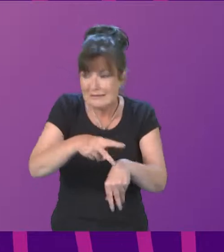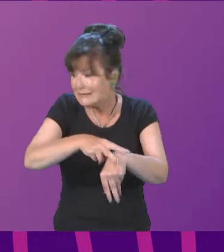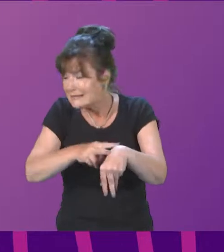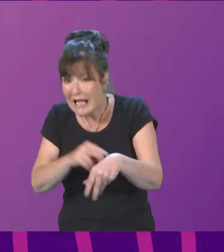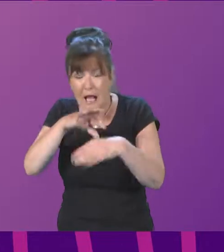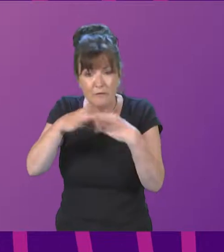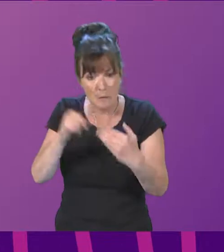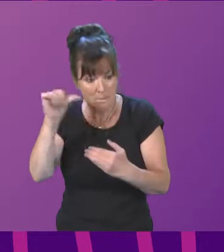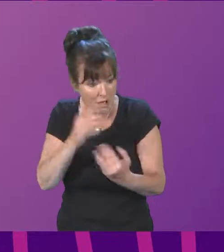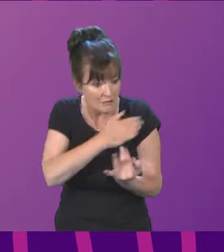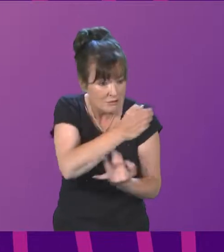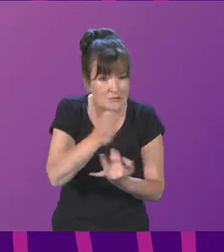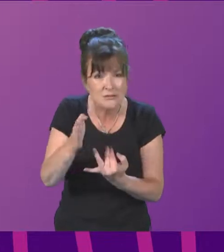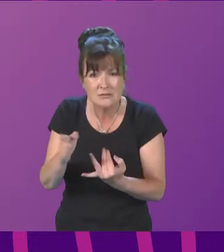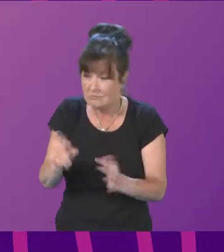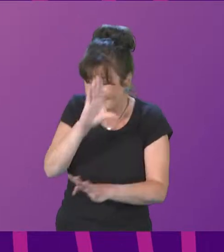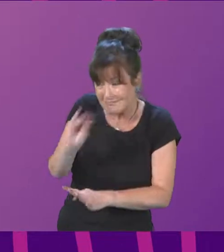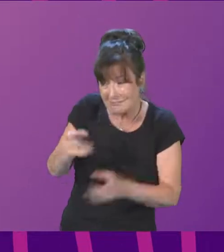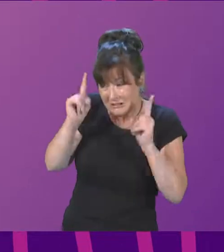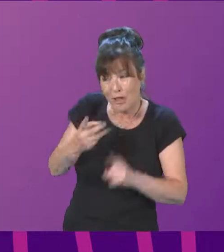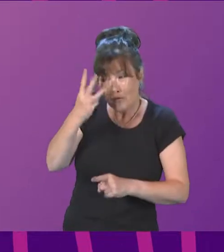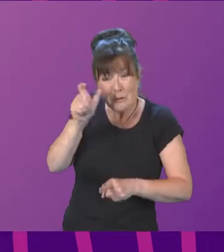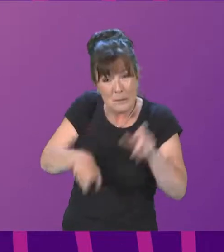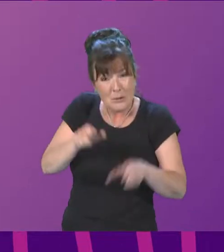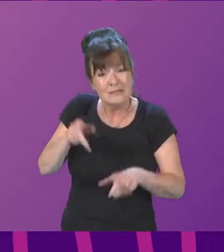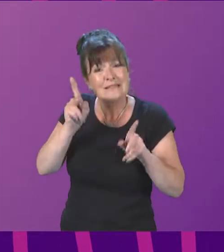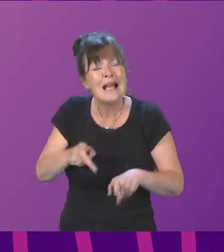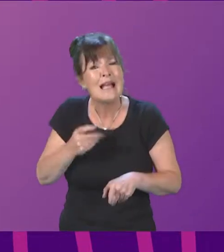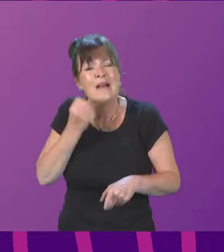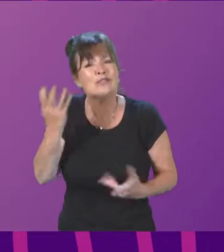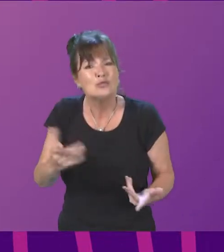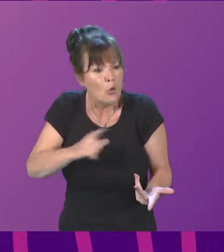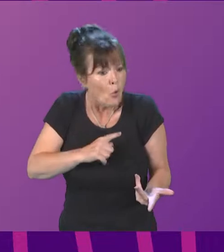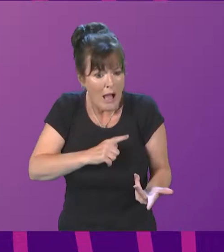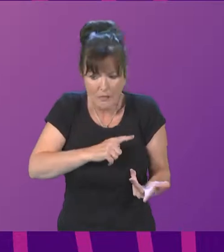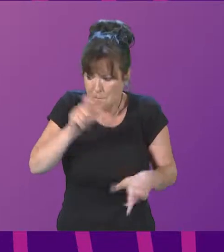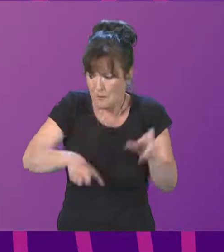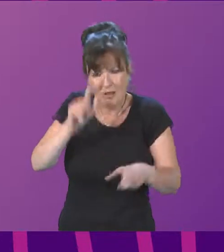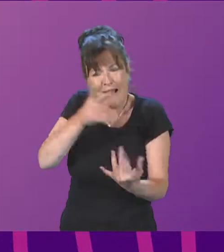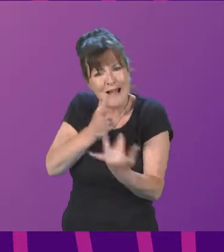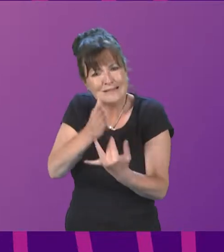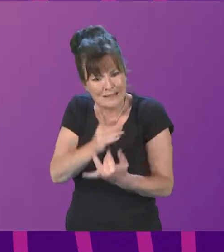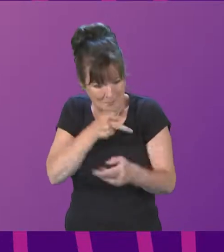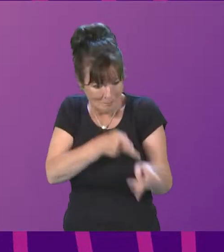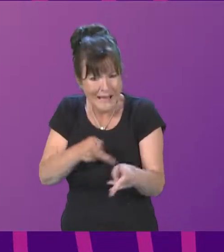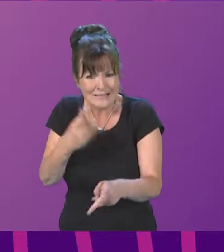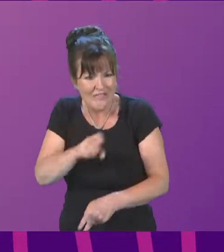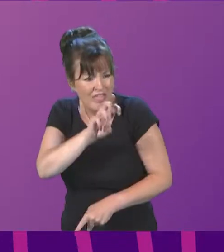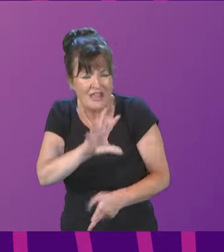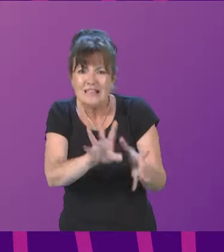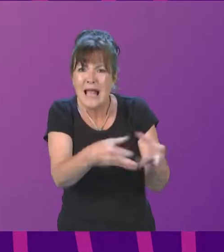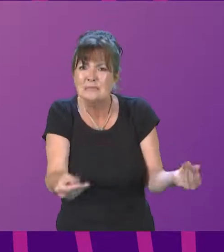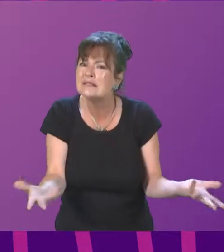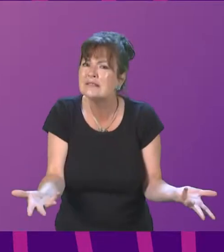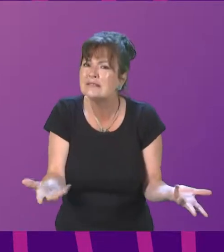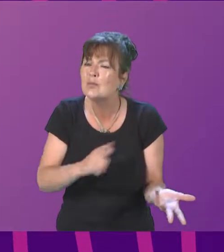Three people are dying every day, Minister, so why are people not able to access these beds? Minister. Thank